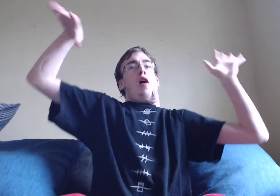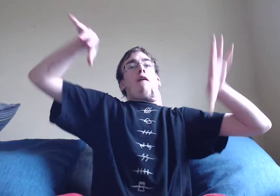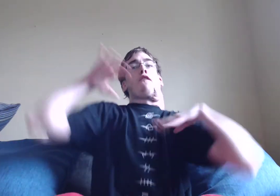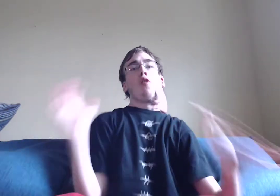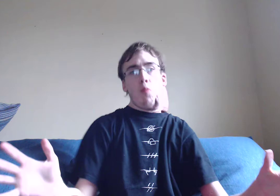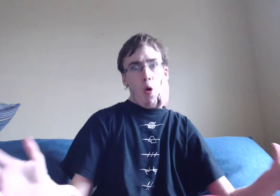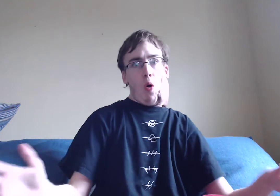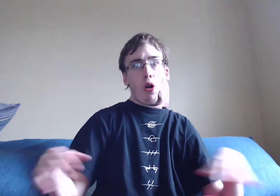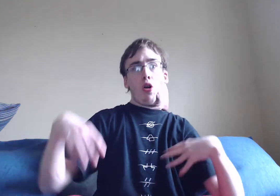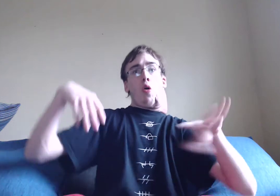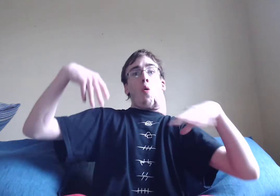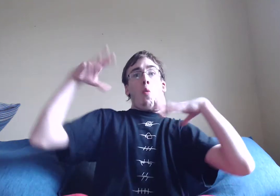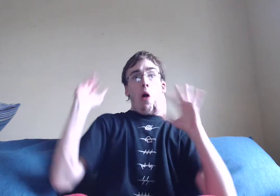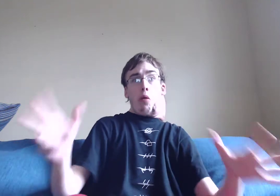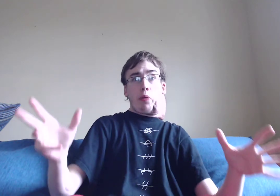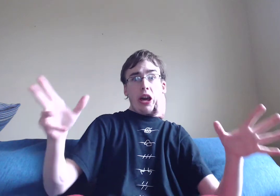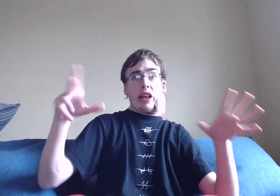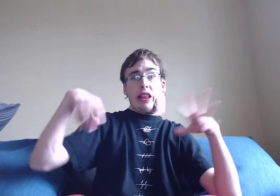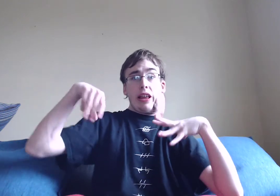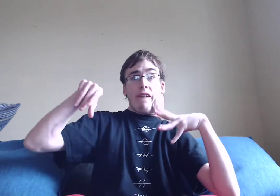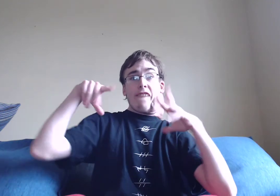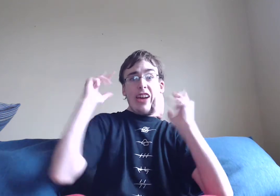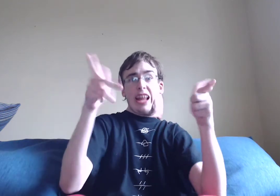For more. One Piece. Videos.